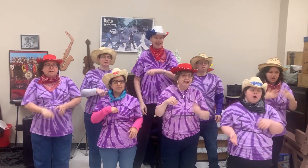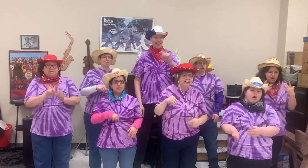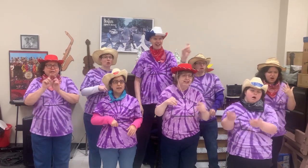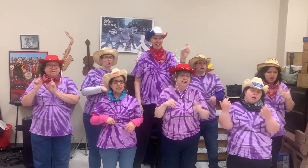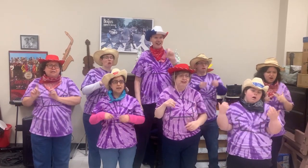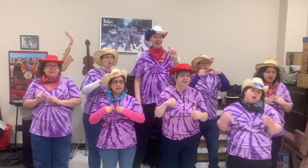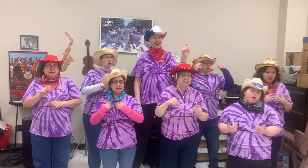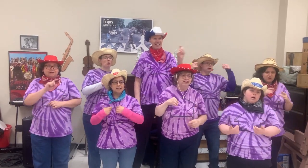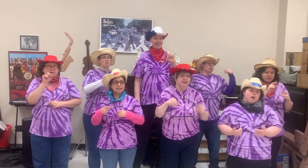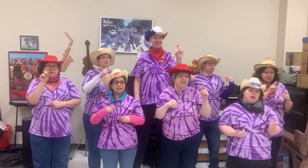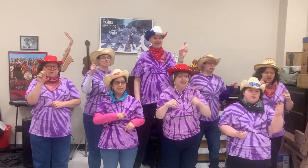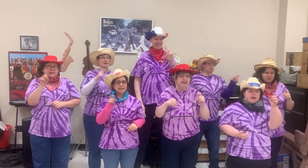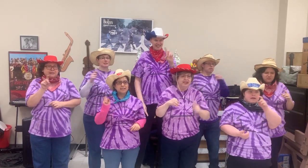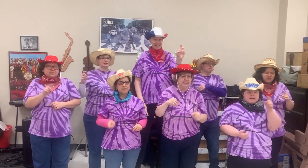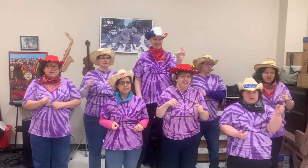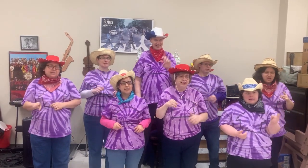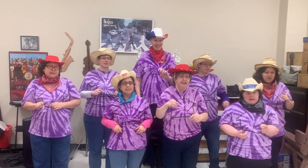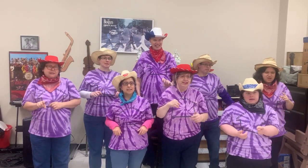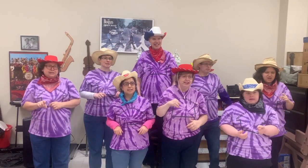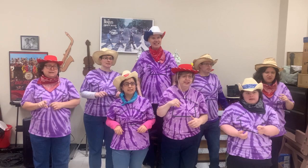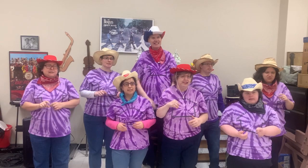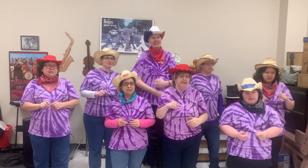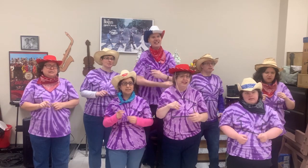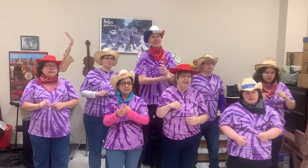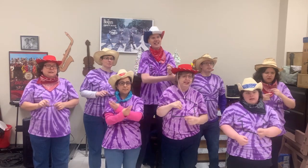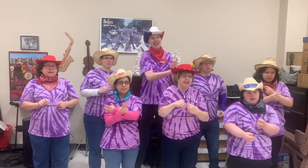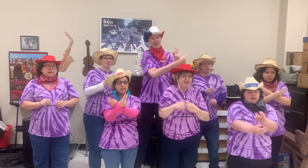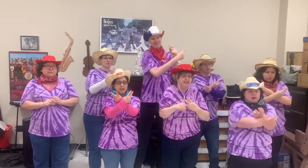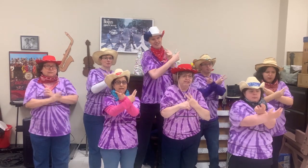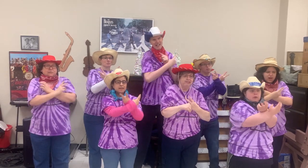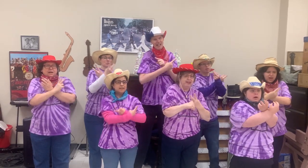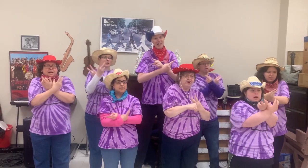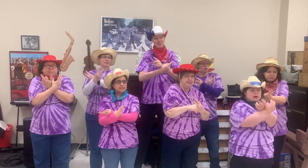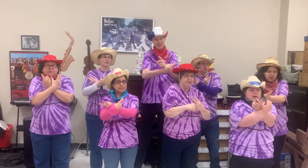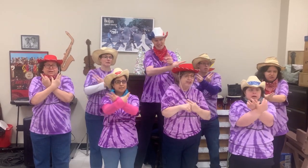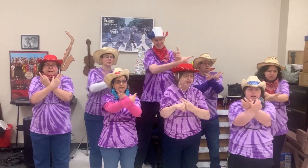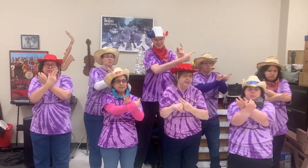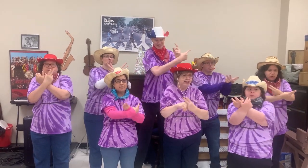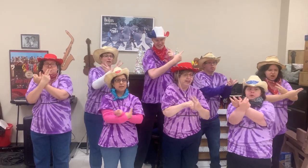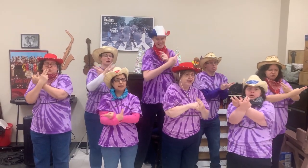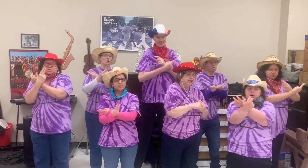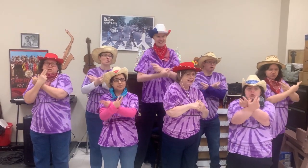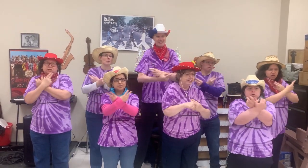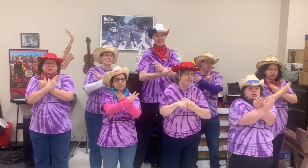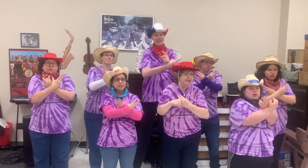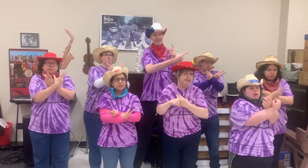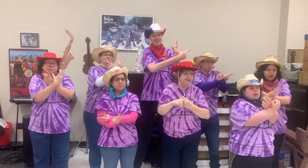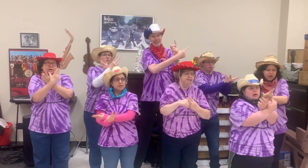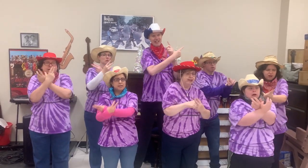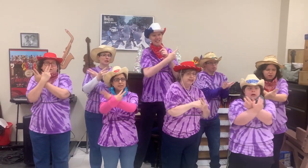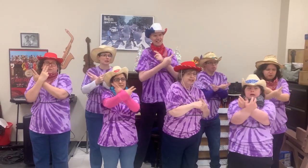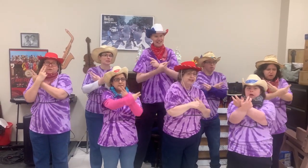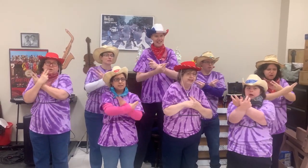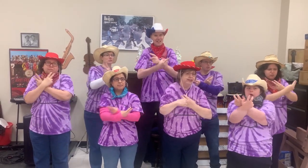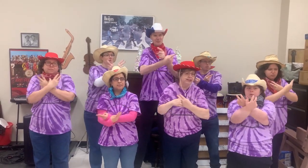the heart of Texas, the ravish rush around the